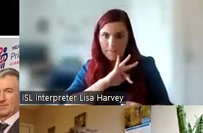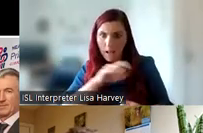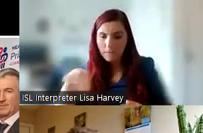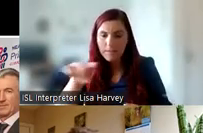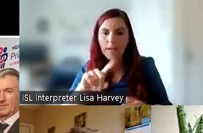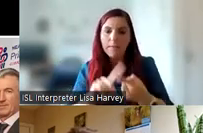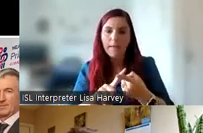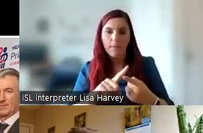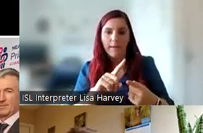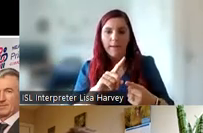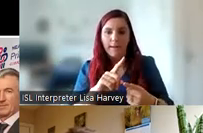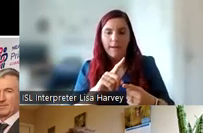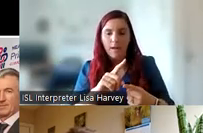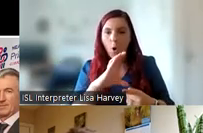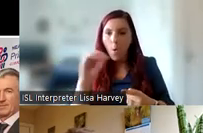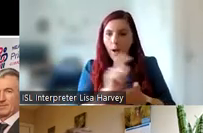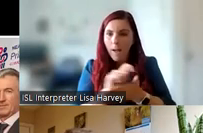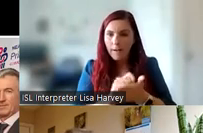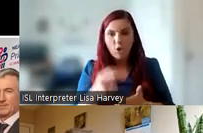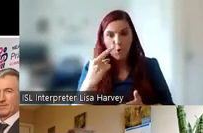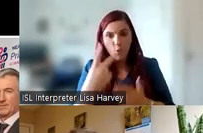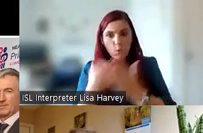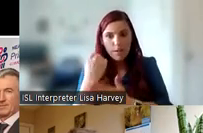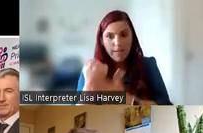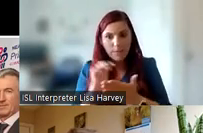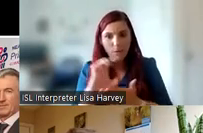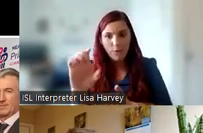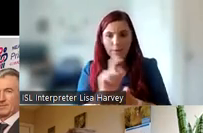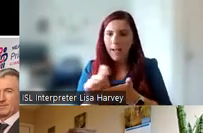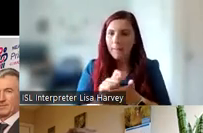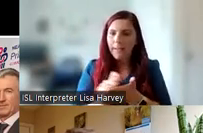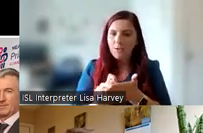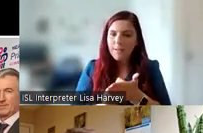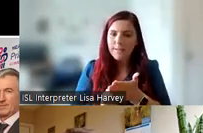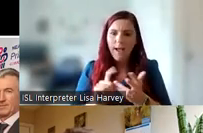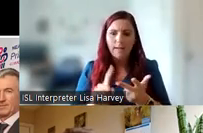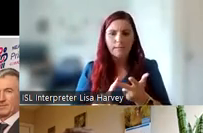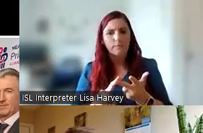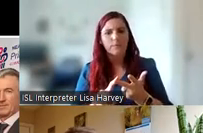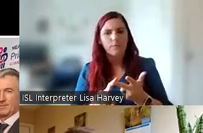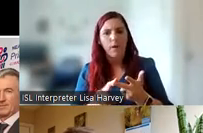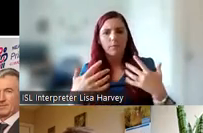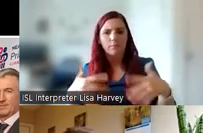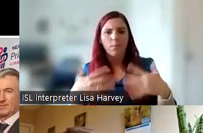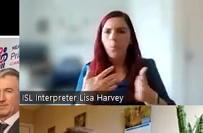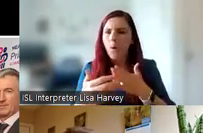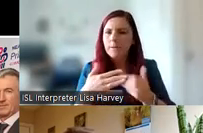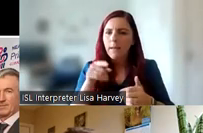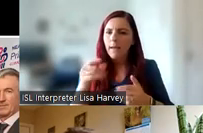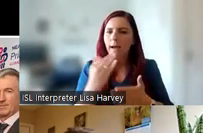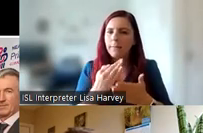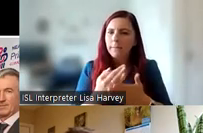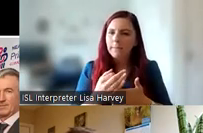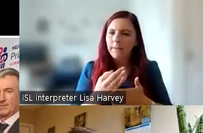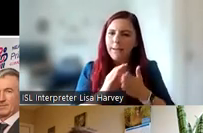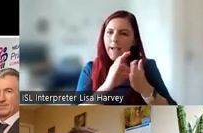on two successful funding applications now. And a really generous thing that they do is that they often give guidance to other